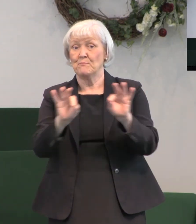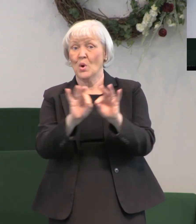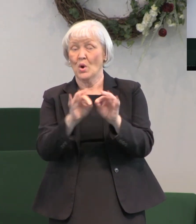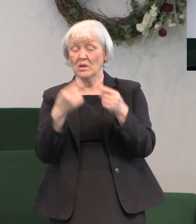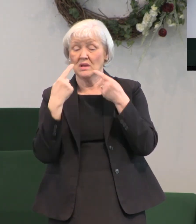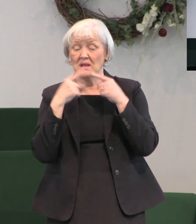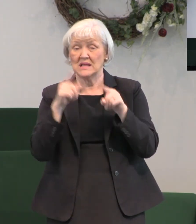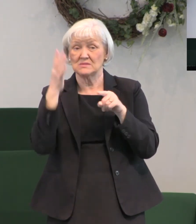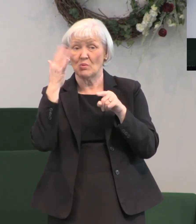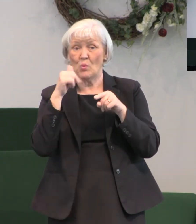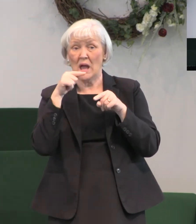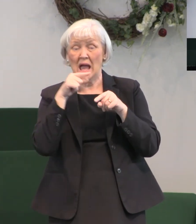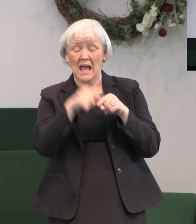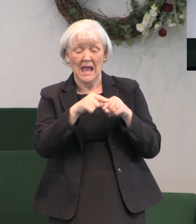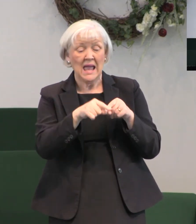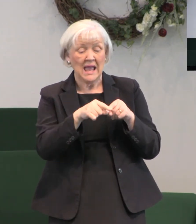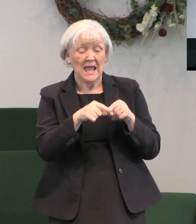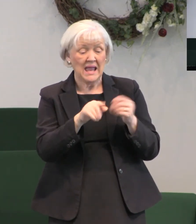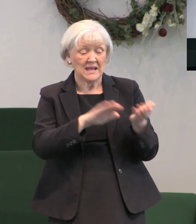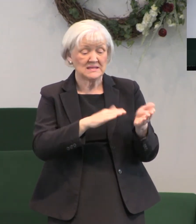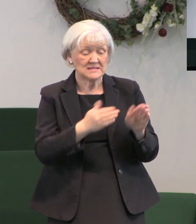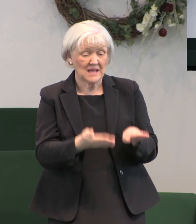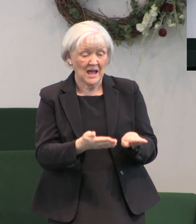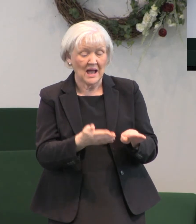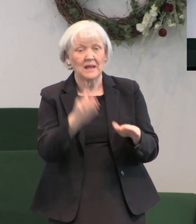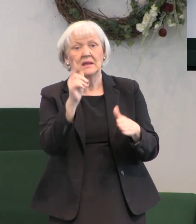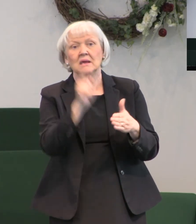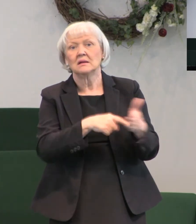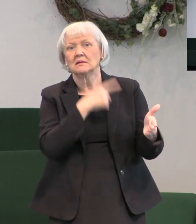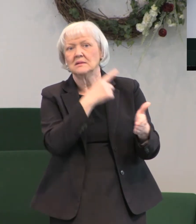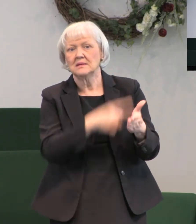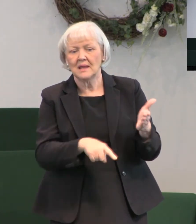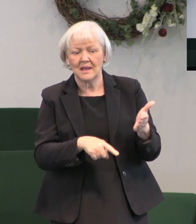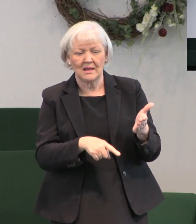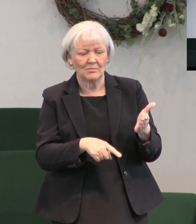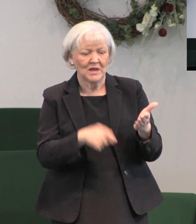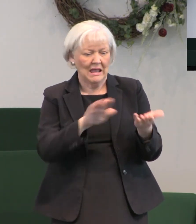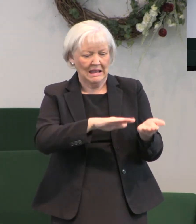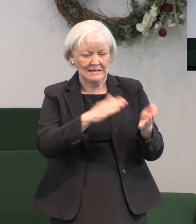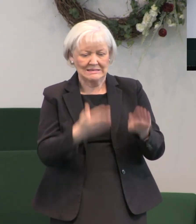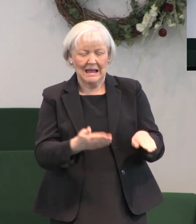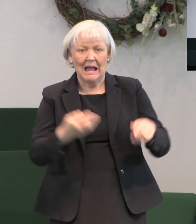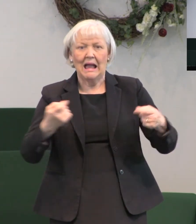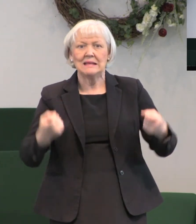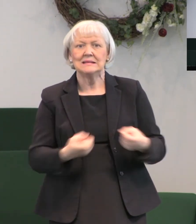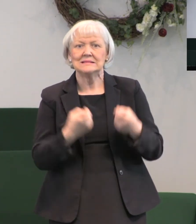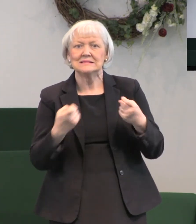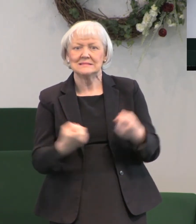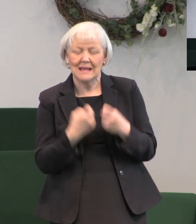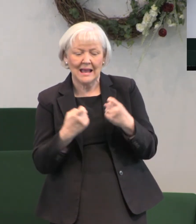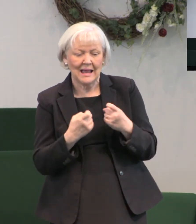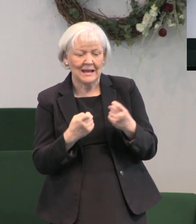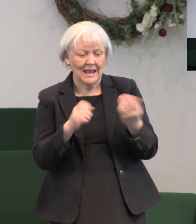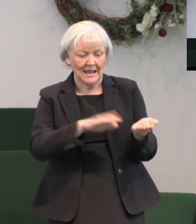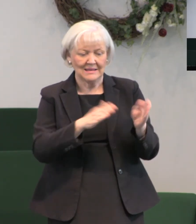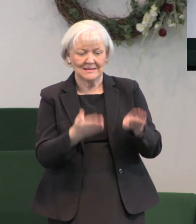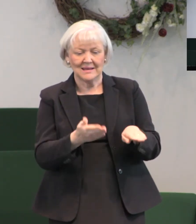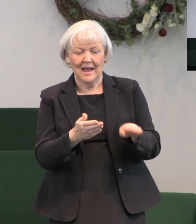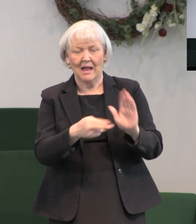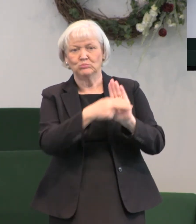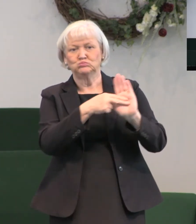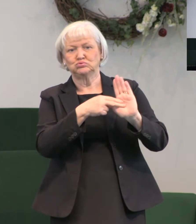He died under the sentence of sin. He died as a criminal and the verdict of the Jewish people and